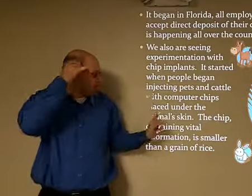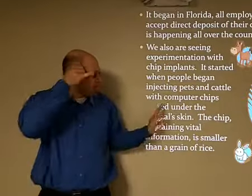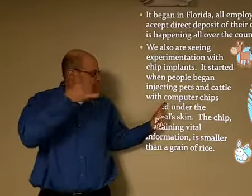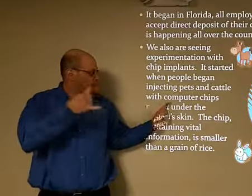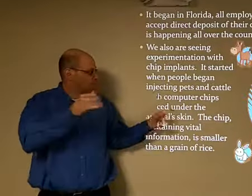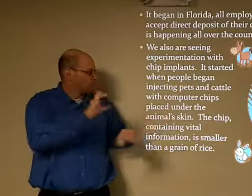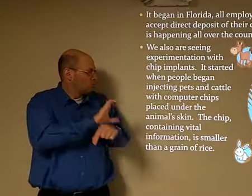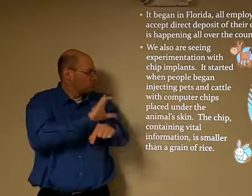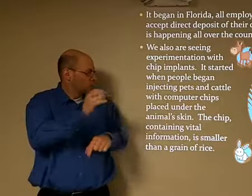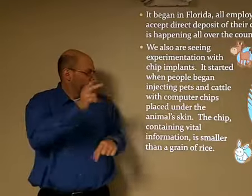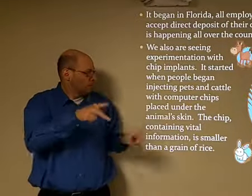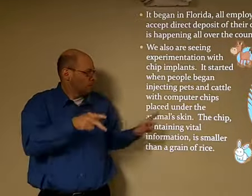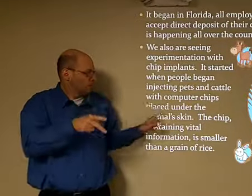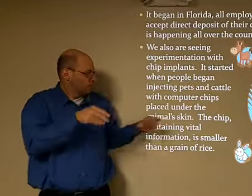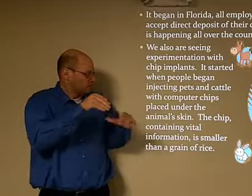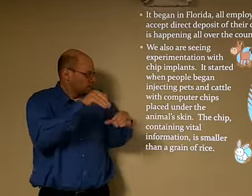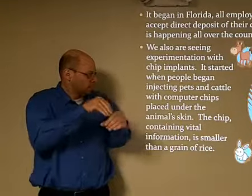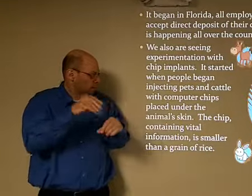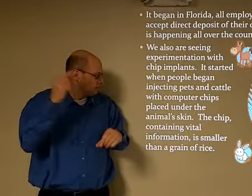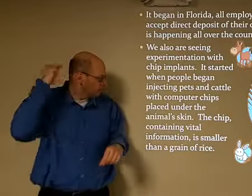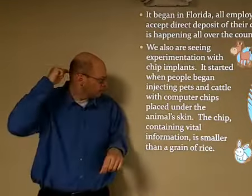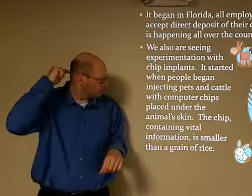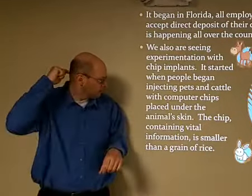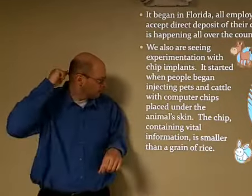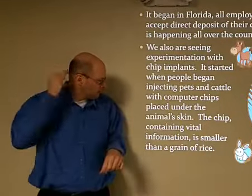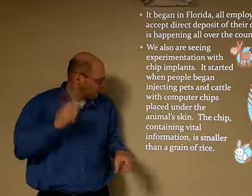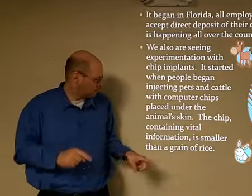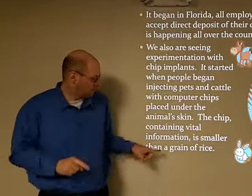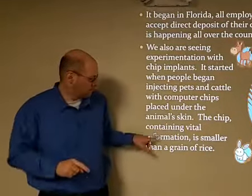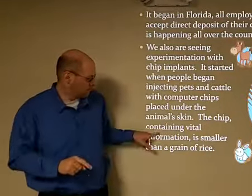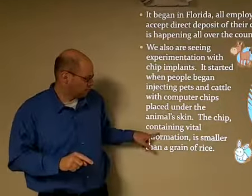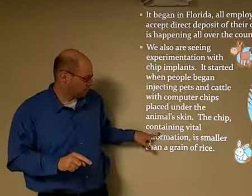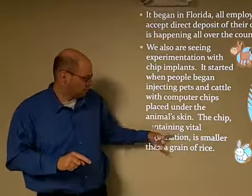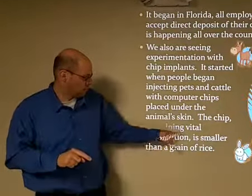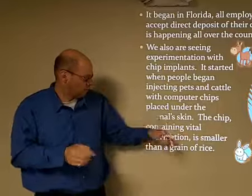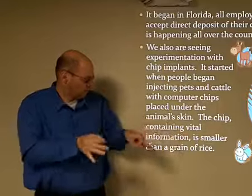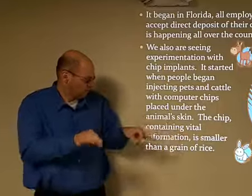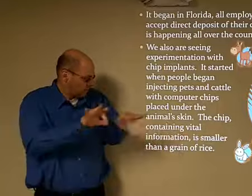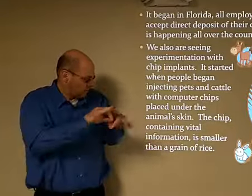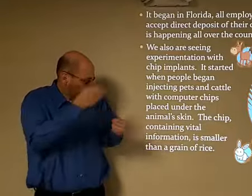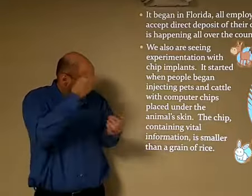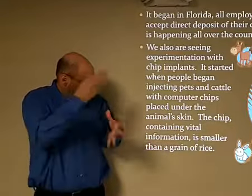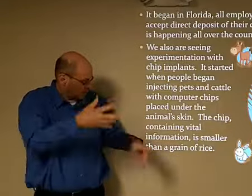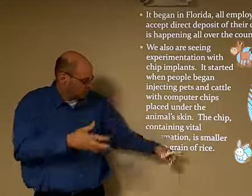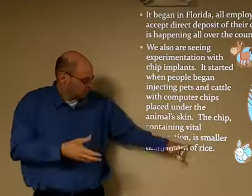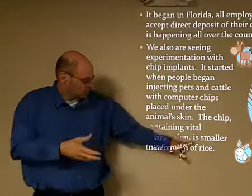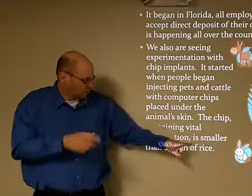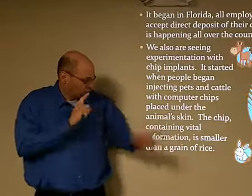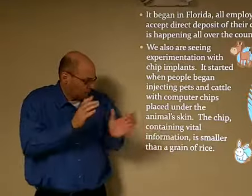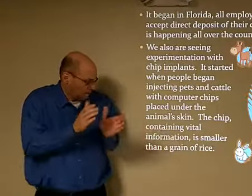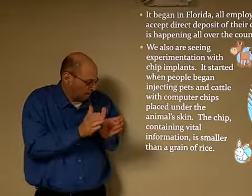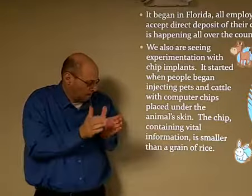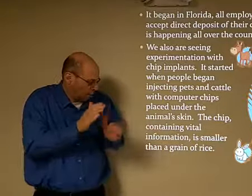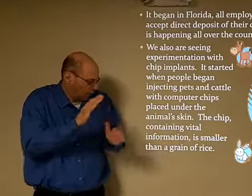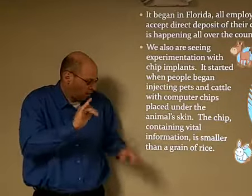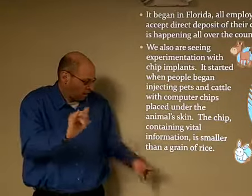pets or even cattle with these computer chips. It's placed under the animal's skin. The chips contain vital information.